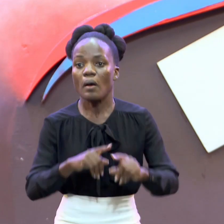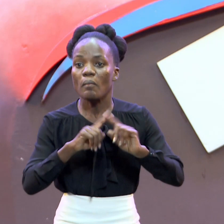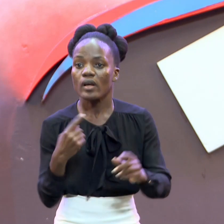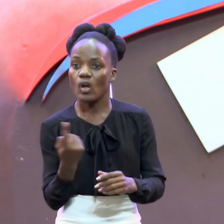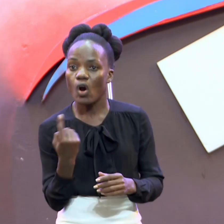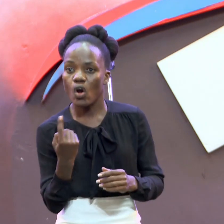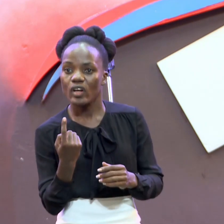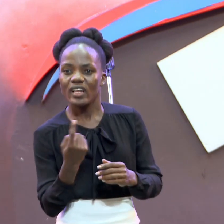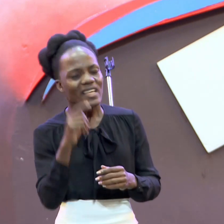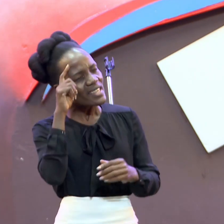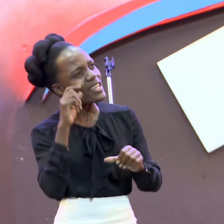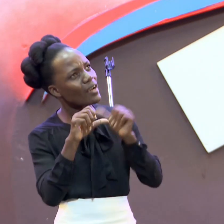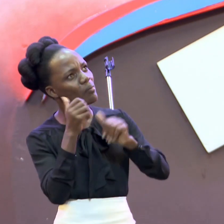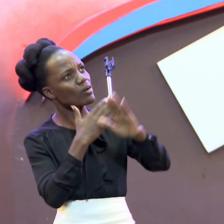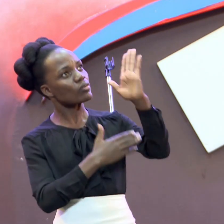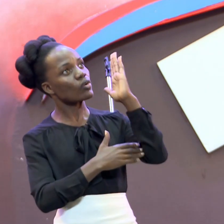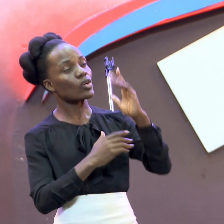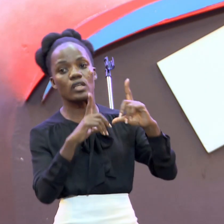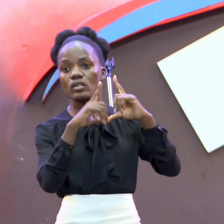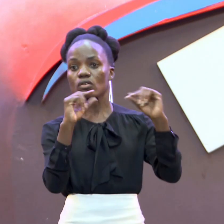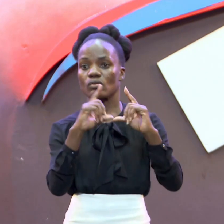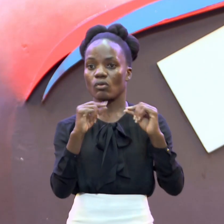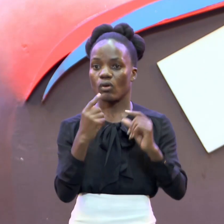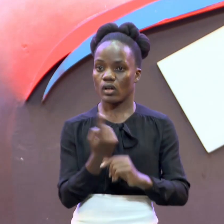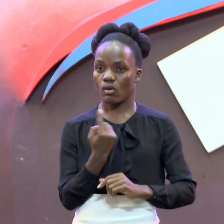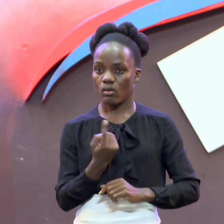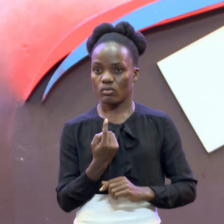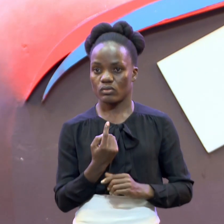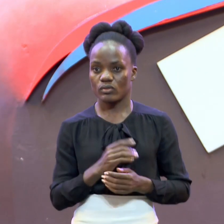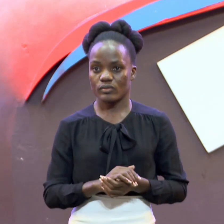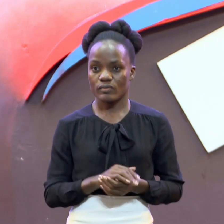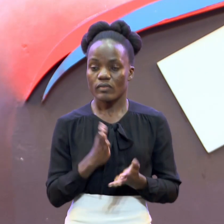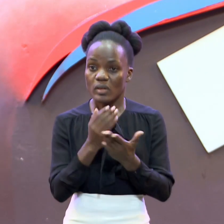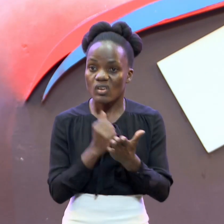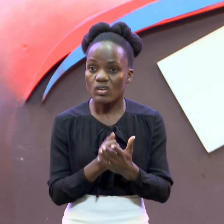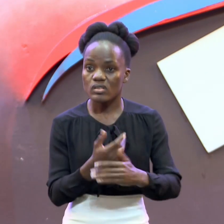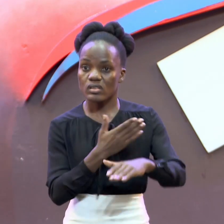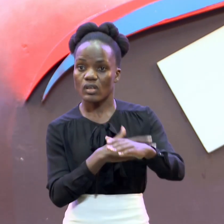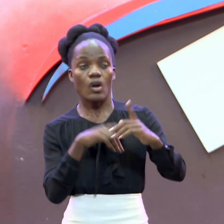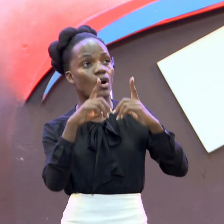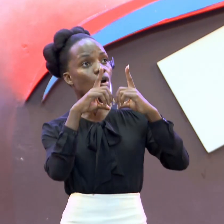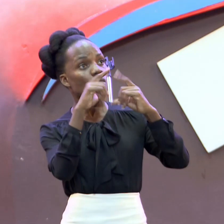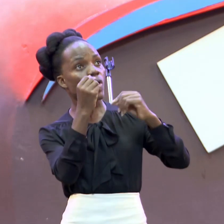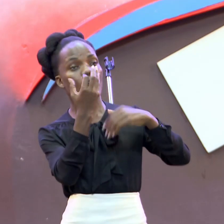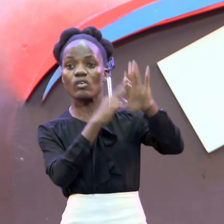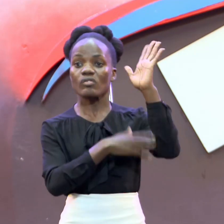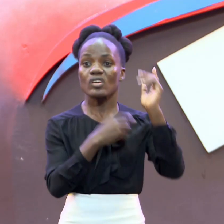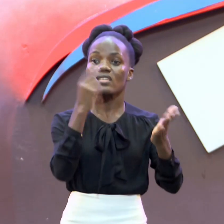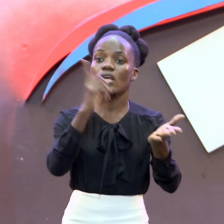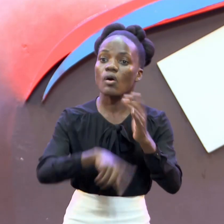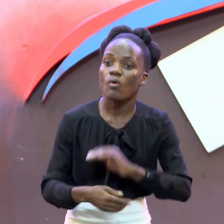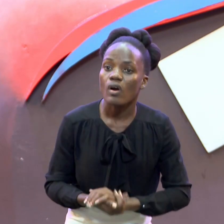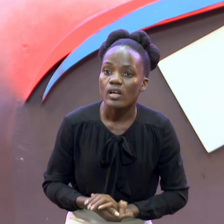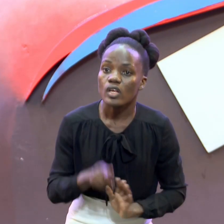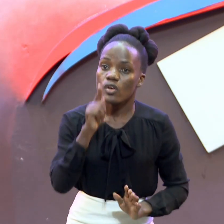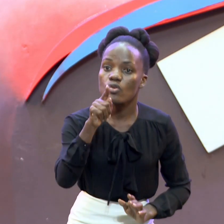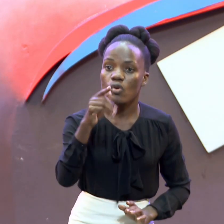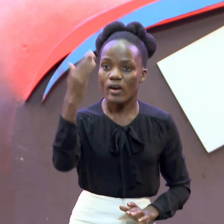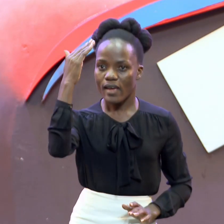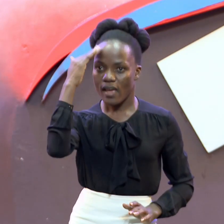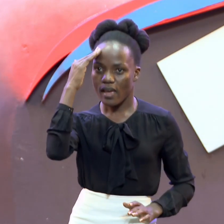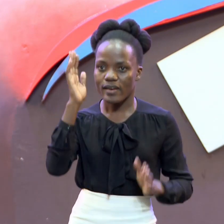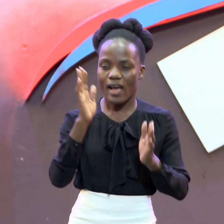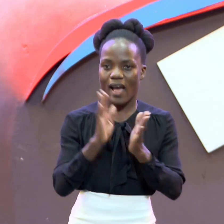You Place It On The Word Of God Which Says You The Head Are Not